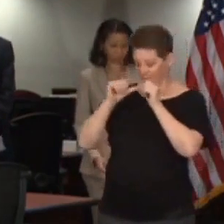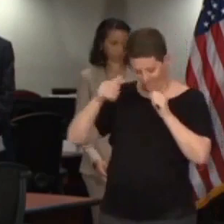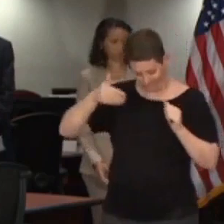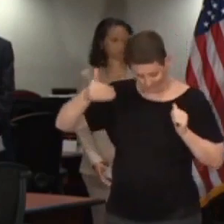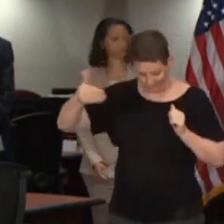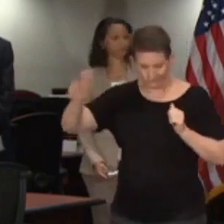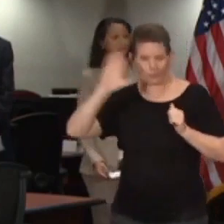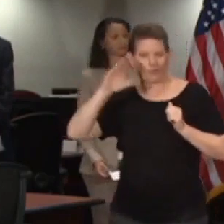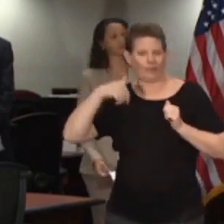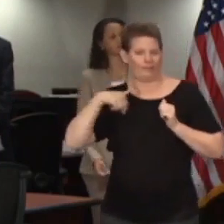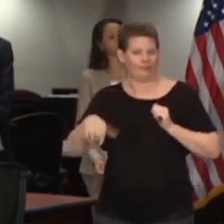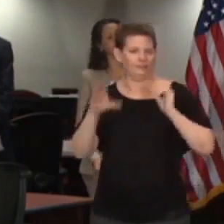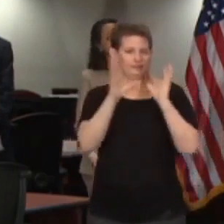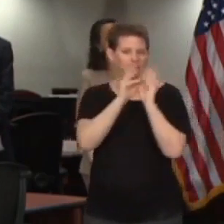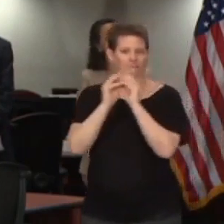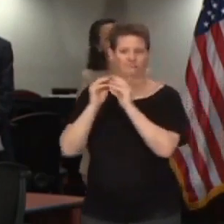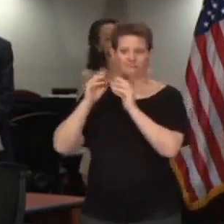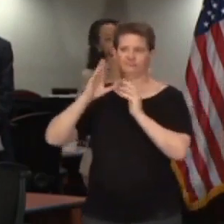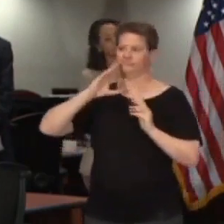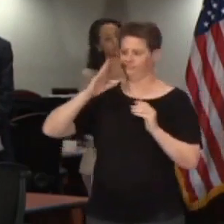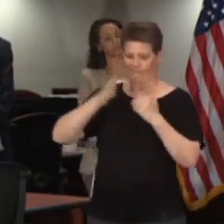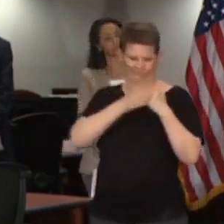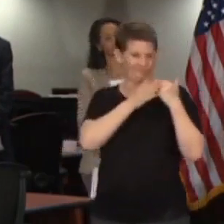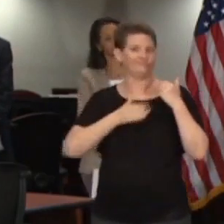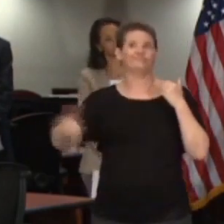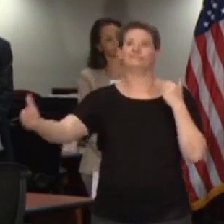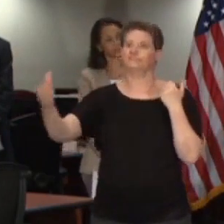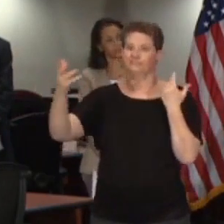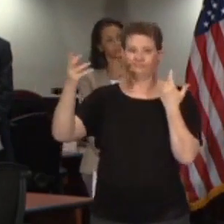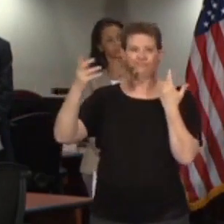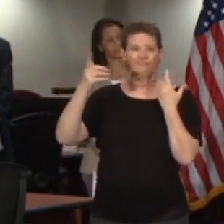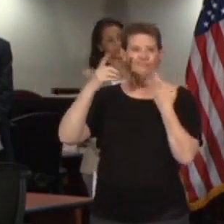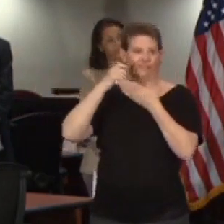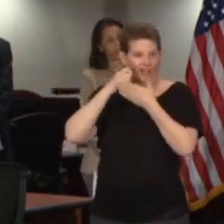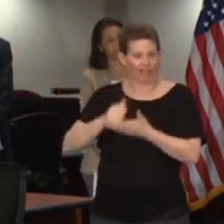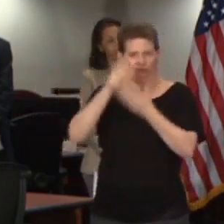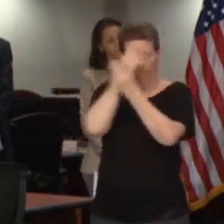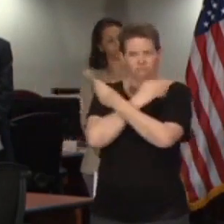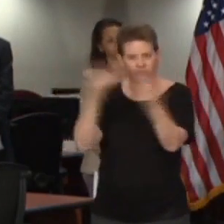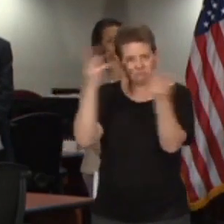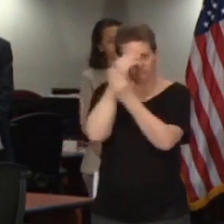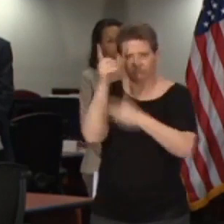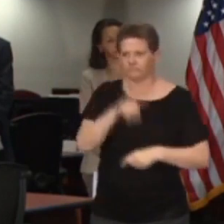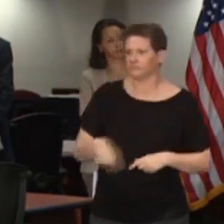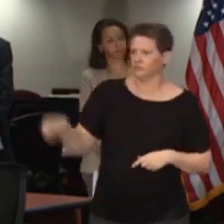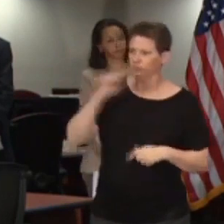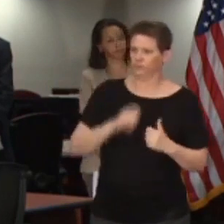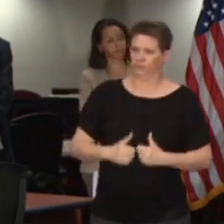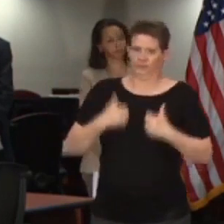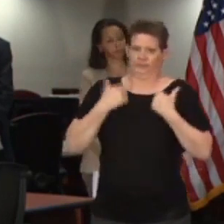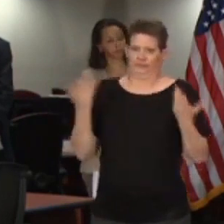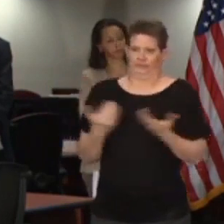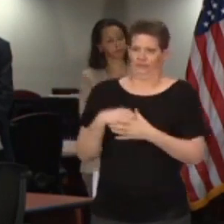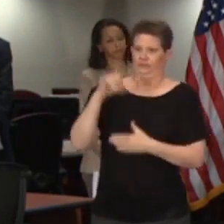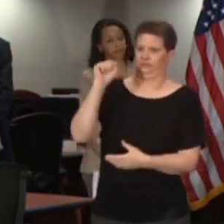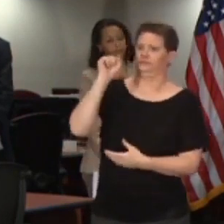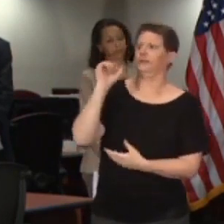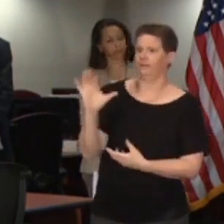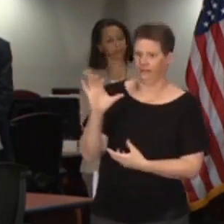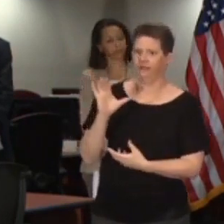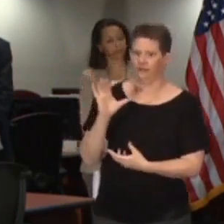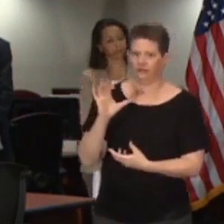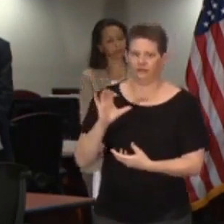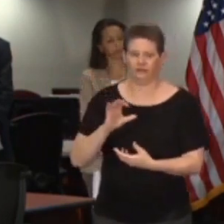these briefings indefinitely to keep the citizens of South Carolina and everyone interested and